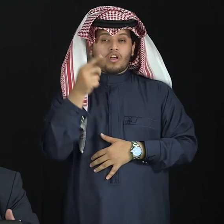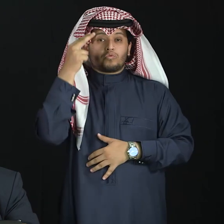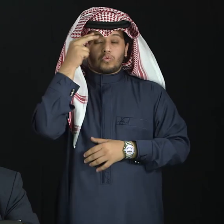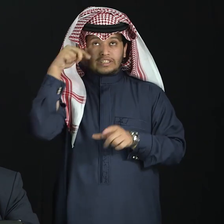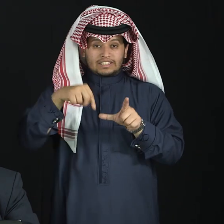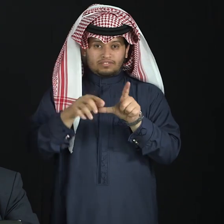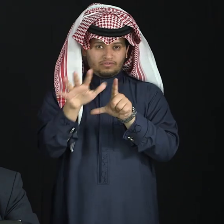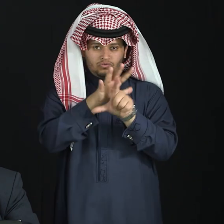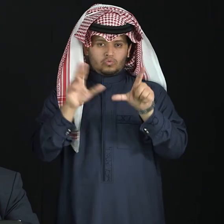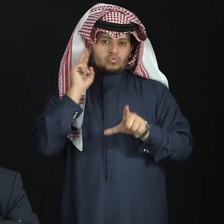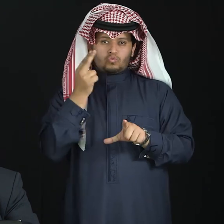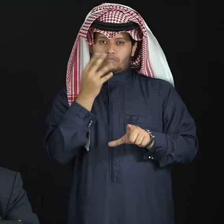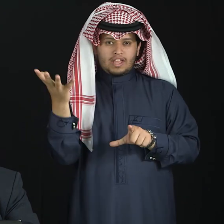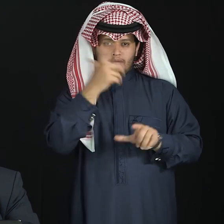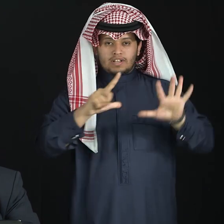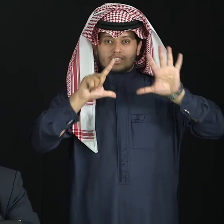Arabia is increasing.